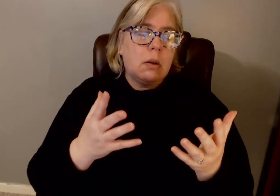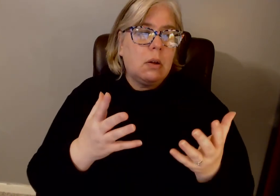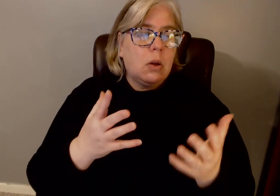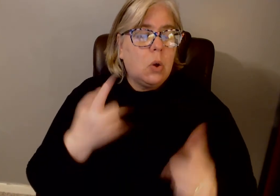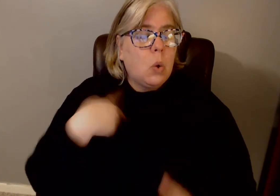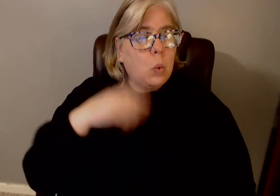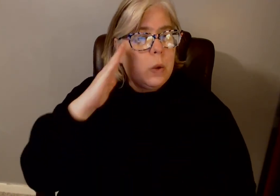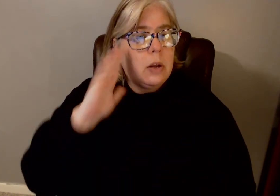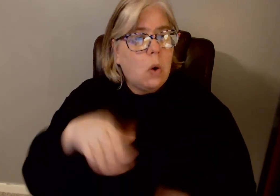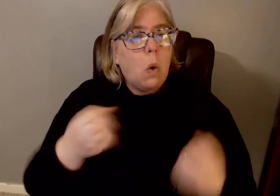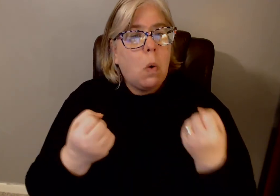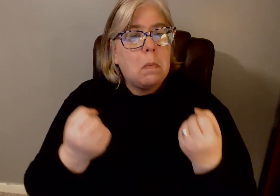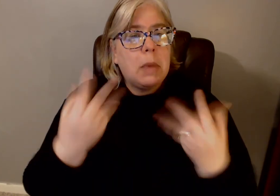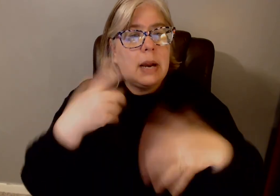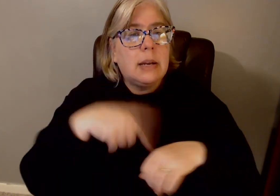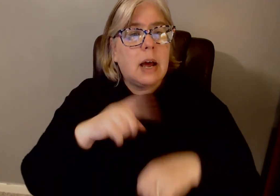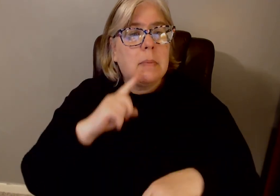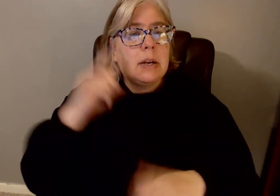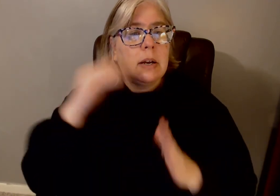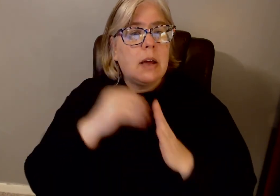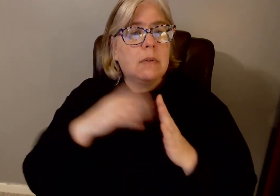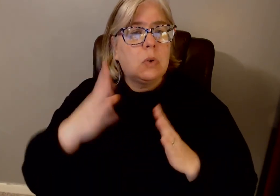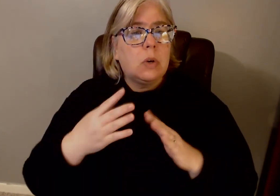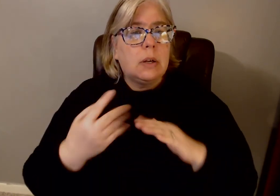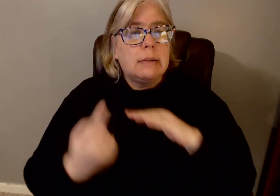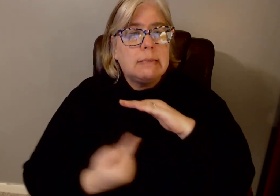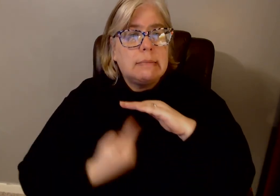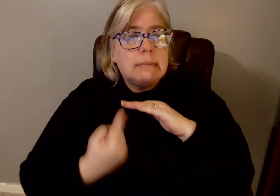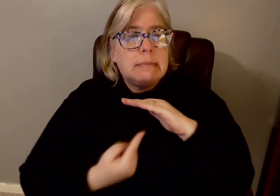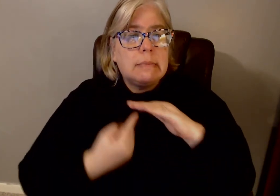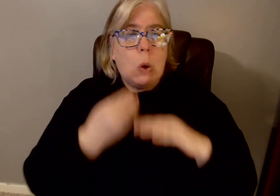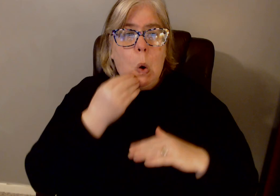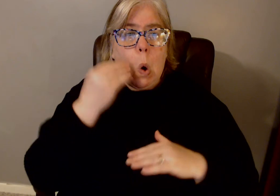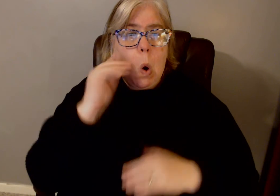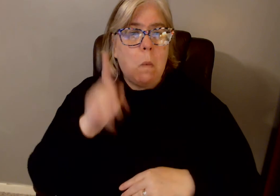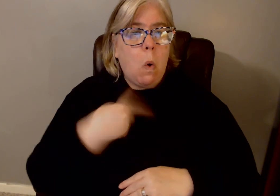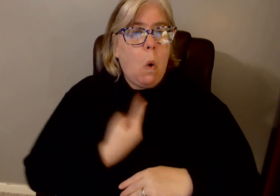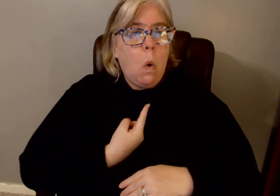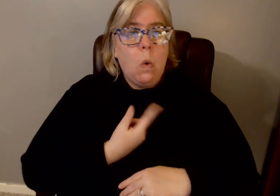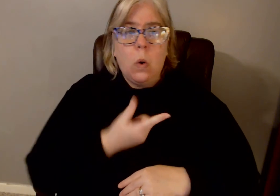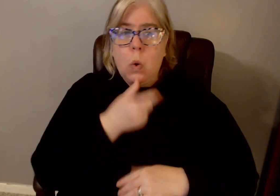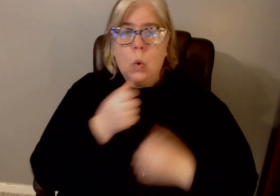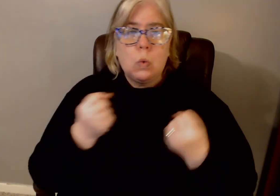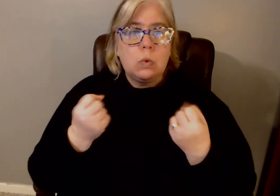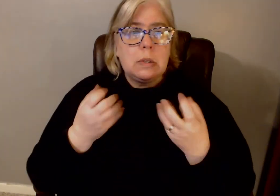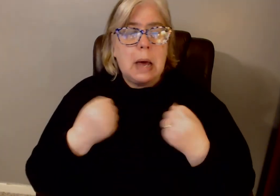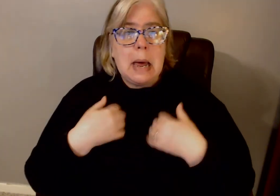I think she doesn't walk better than can't